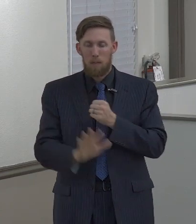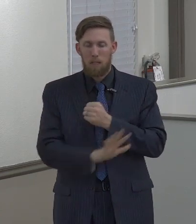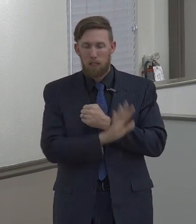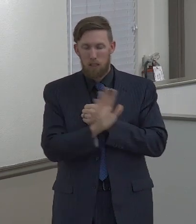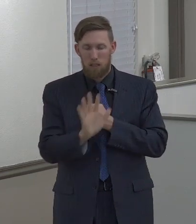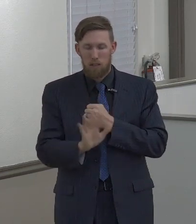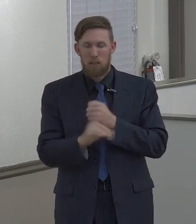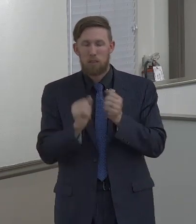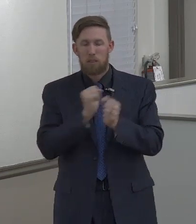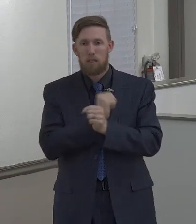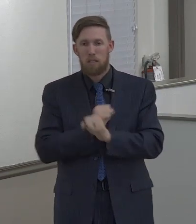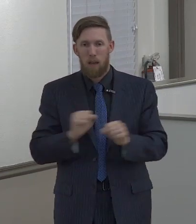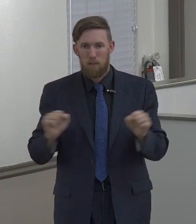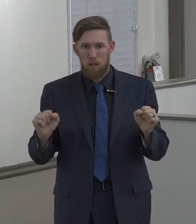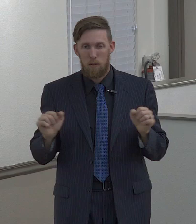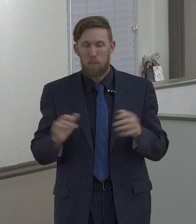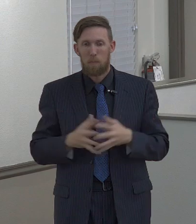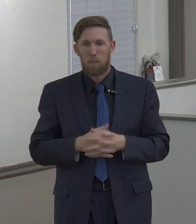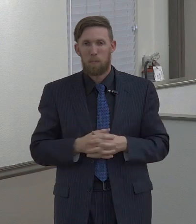can say this.